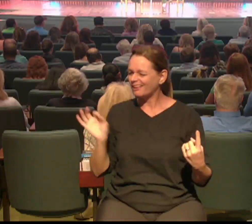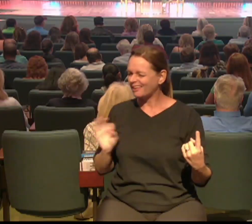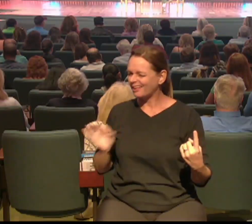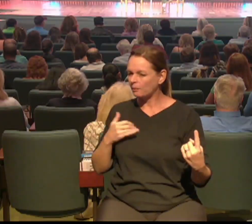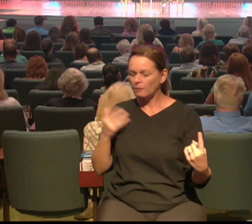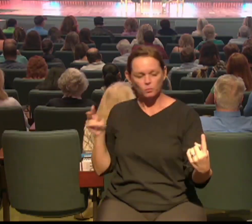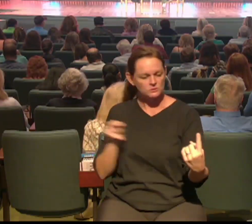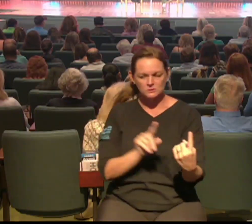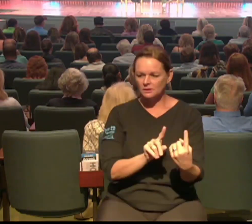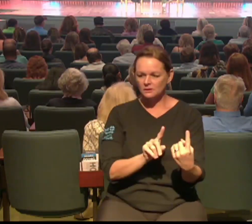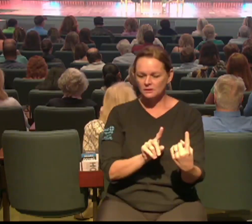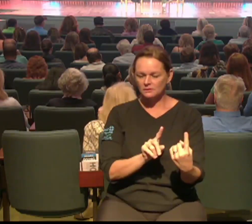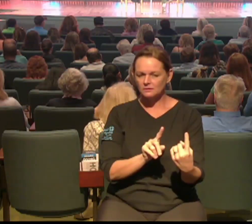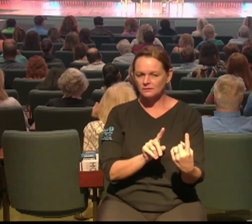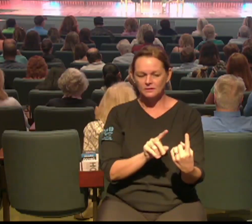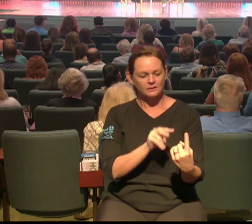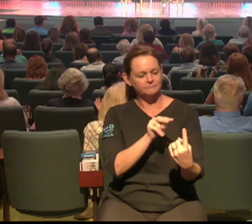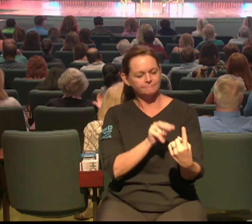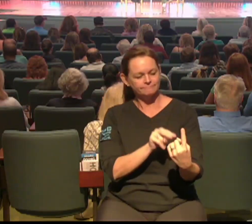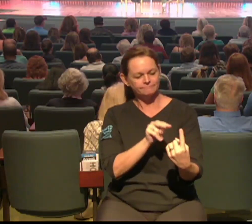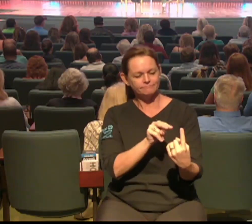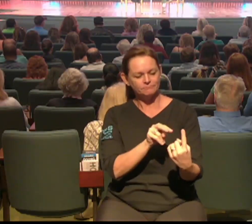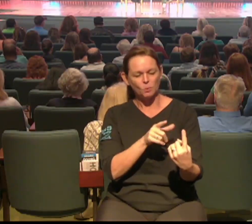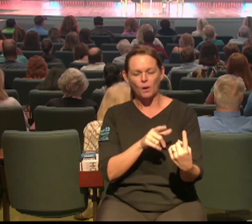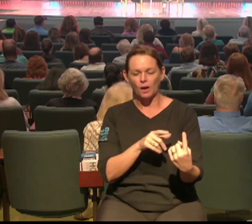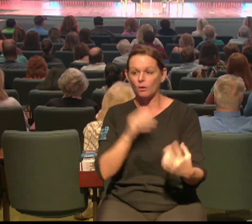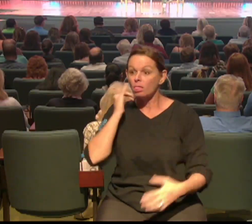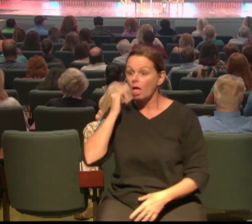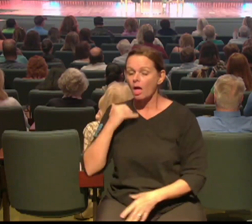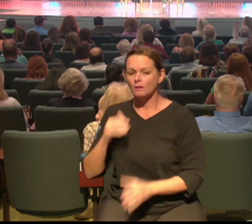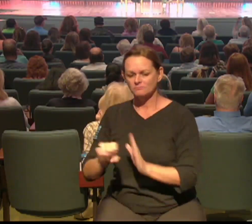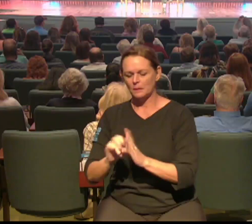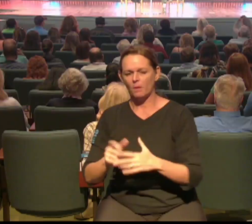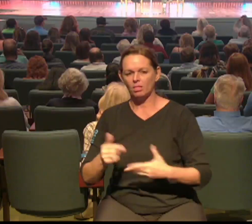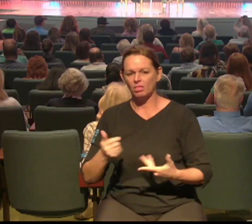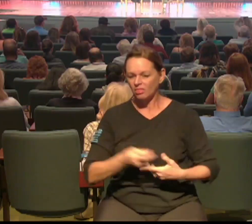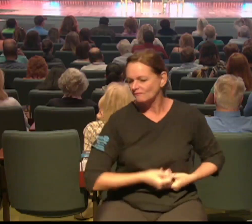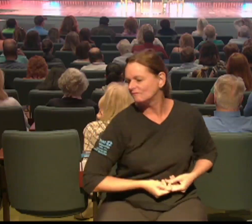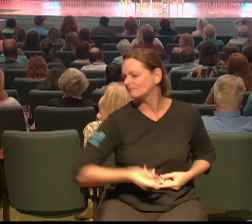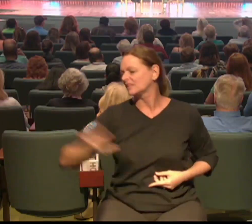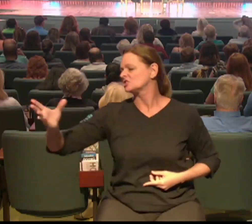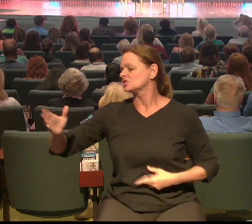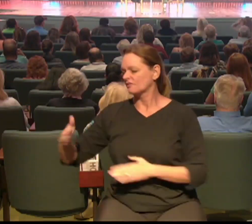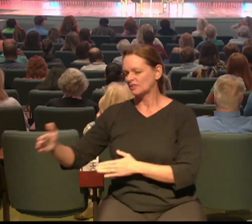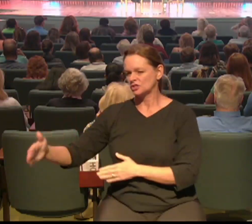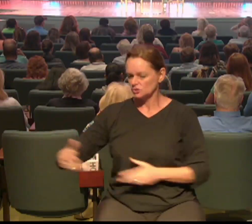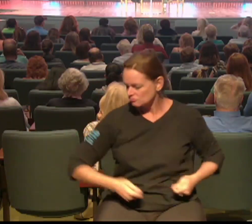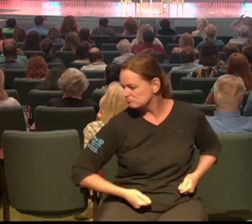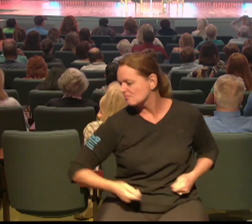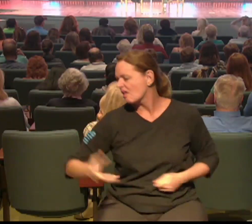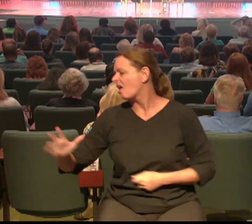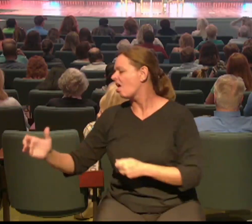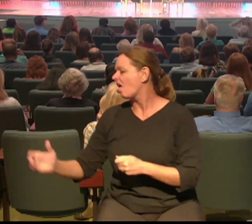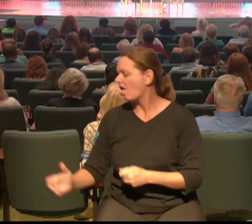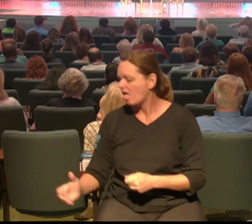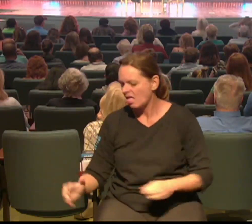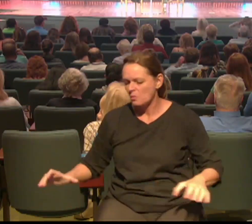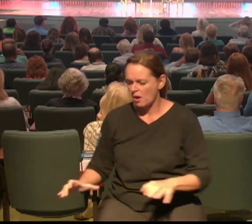he didn't see ordinary fishermen, or a regular tax collector. He saw the men that would actually join him to